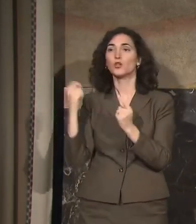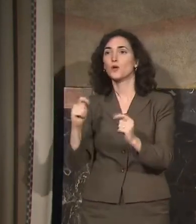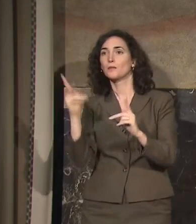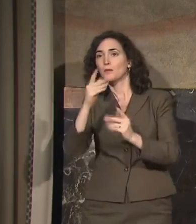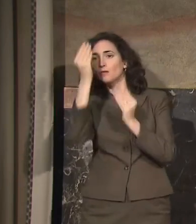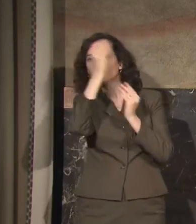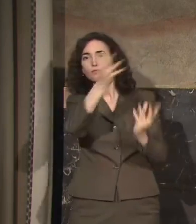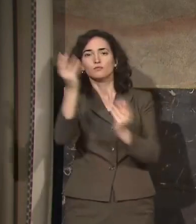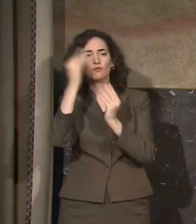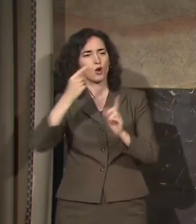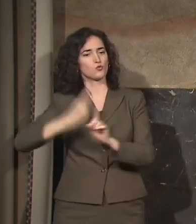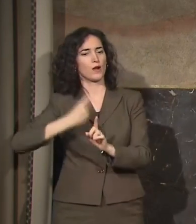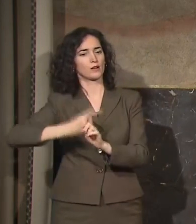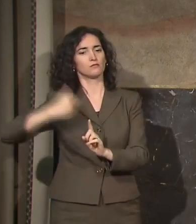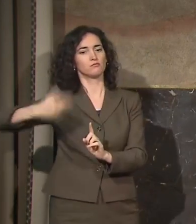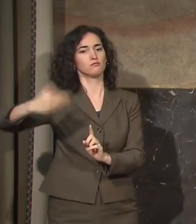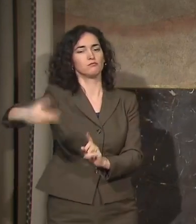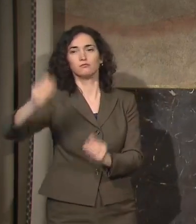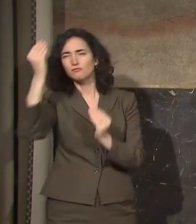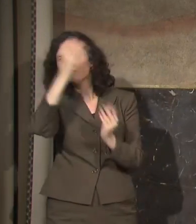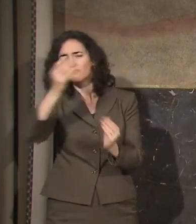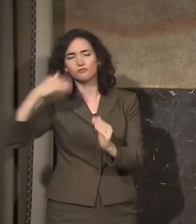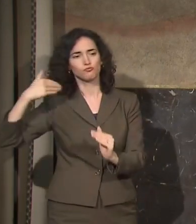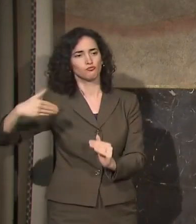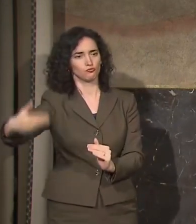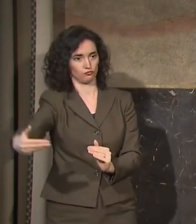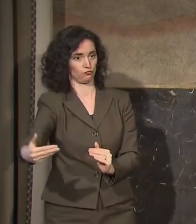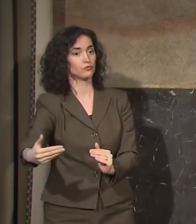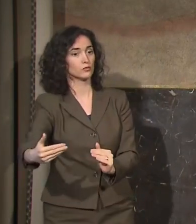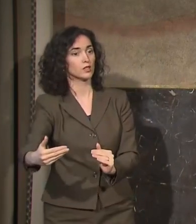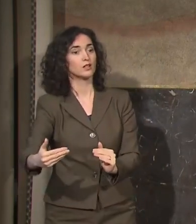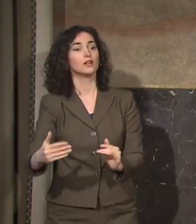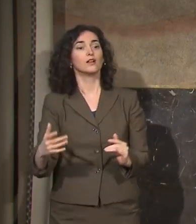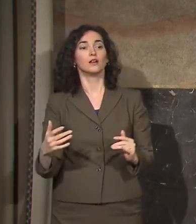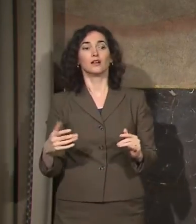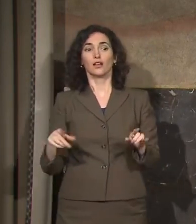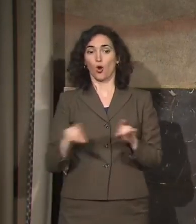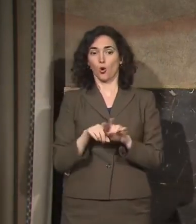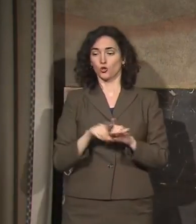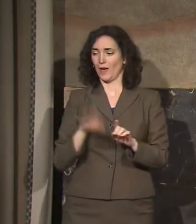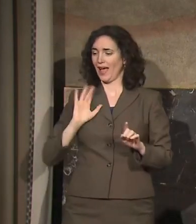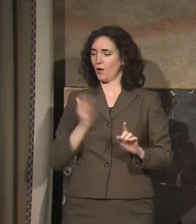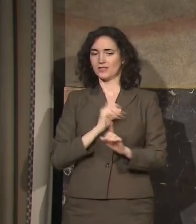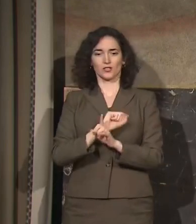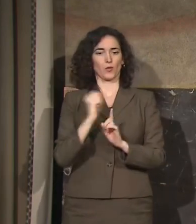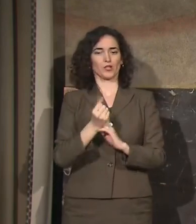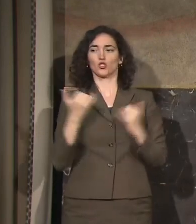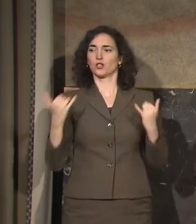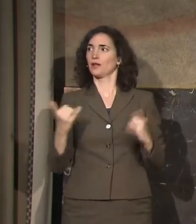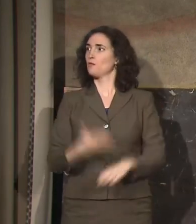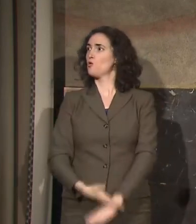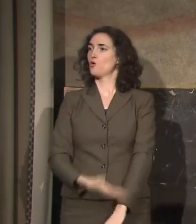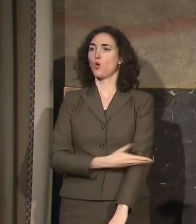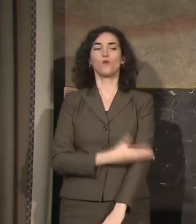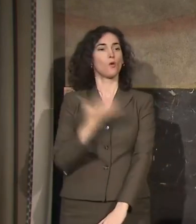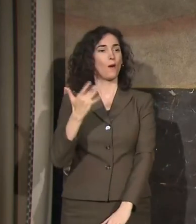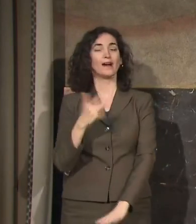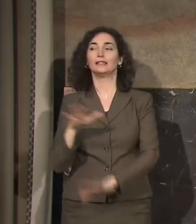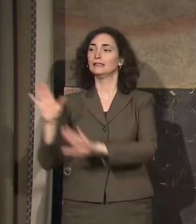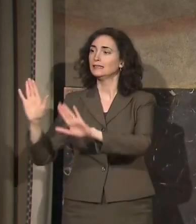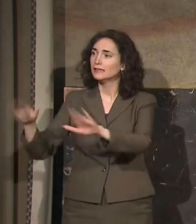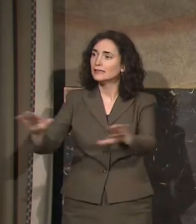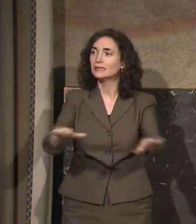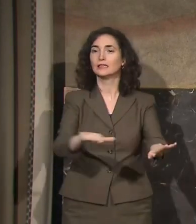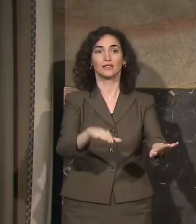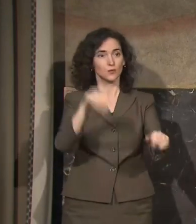public. And again, the reason that we're in the position today is also the message that we should sort of send to the public about what we can do to